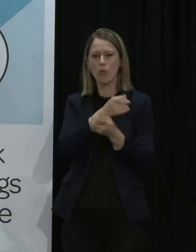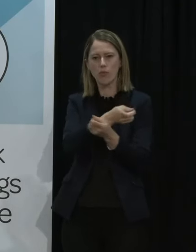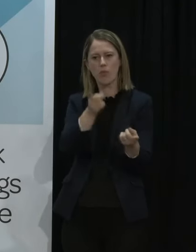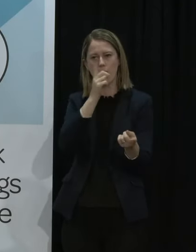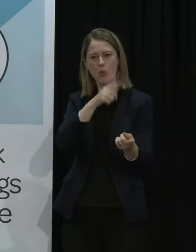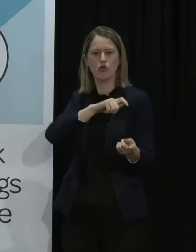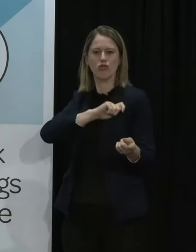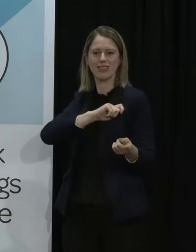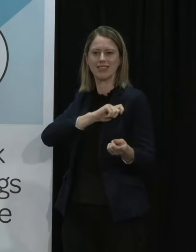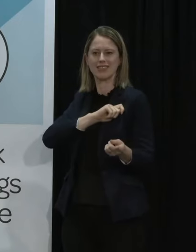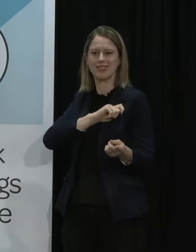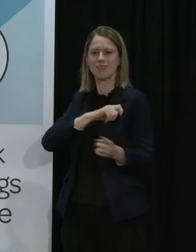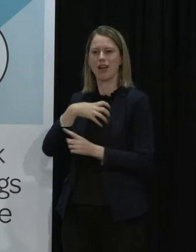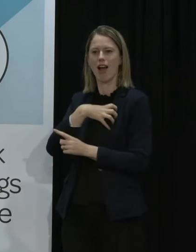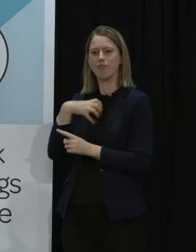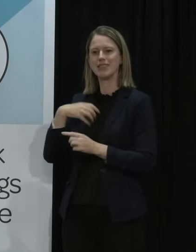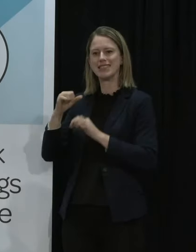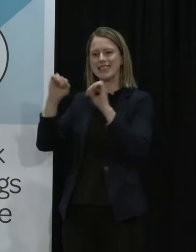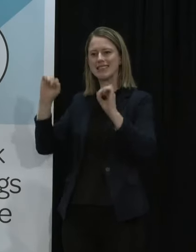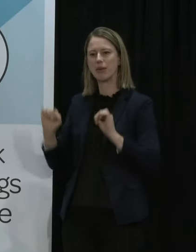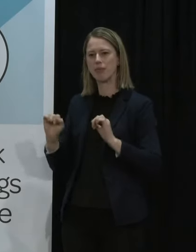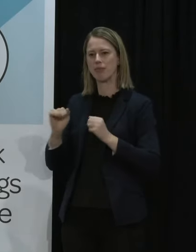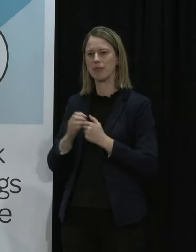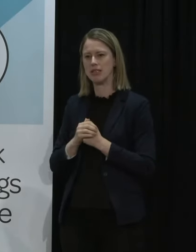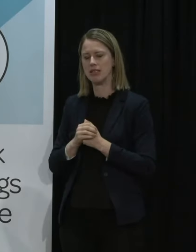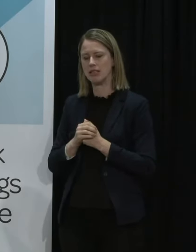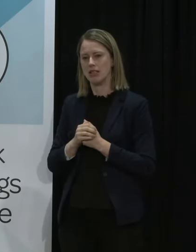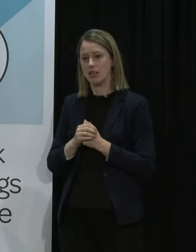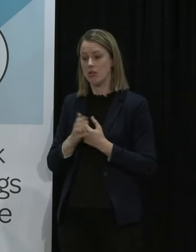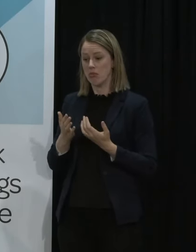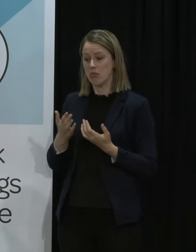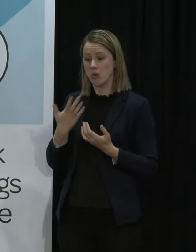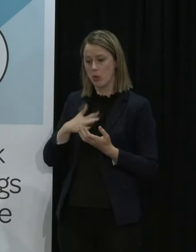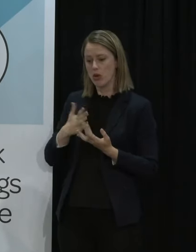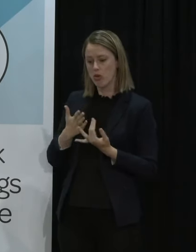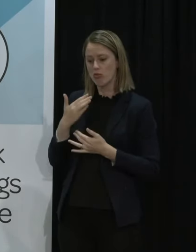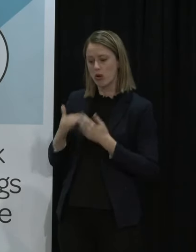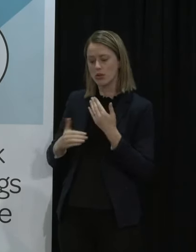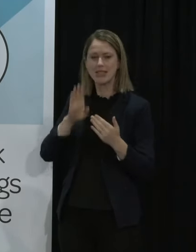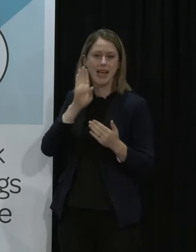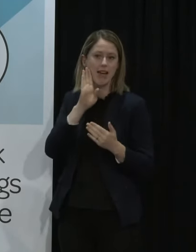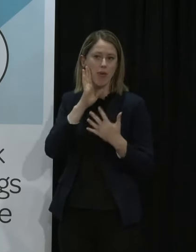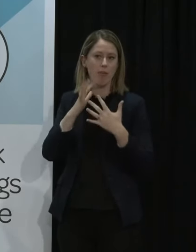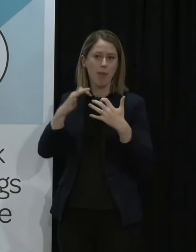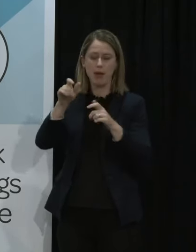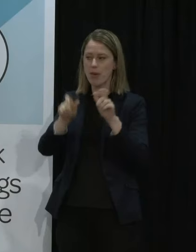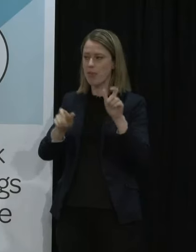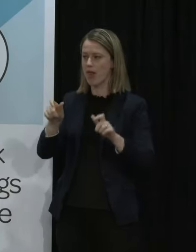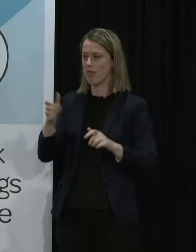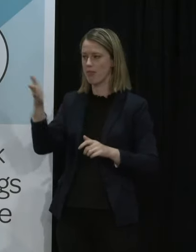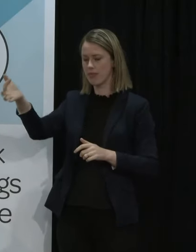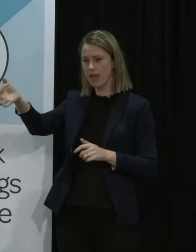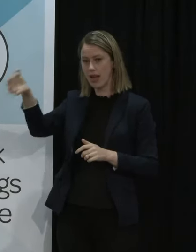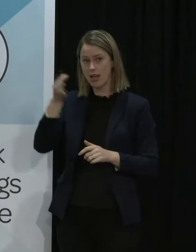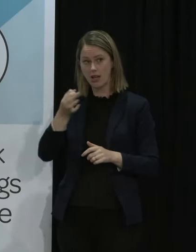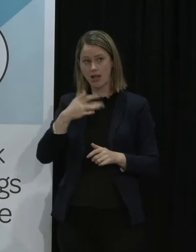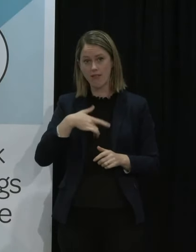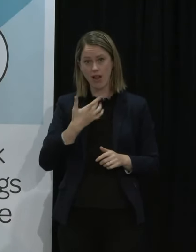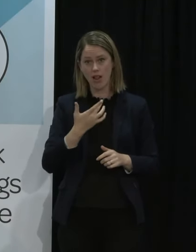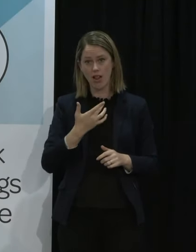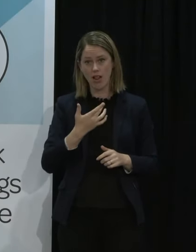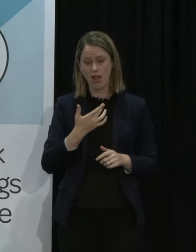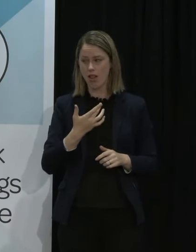in their democracy so I think we're very keen to go through that process and hear from the public on that Do you think it would be pragmatic